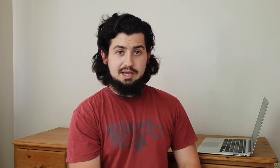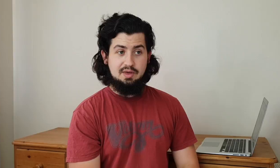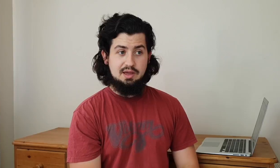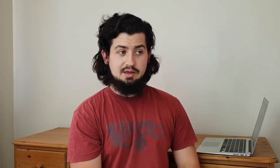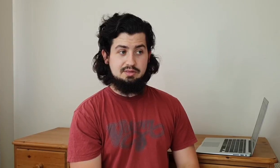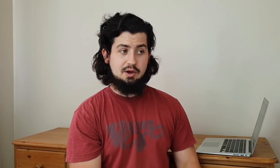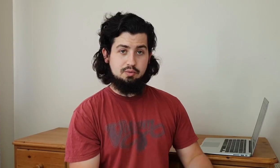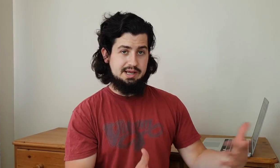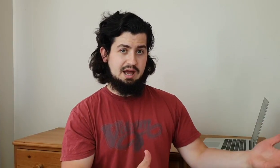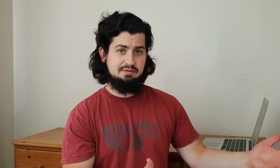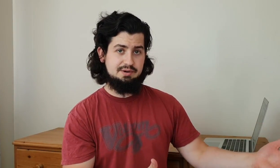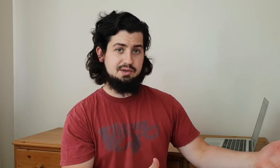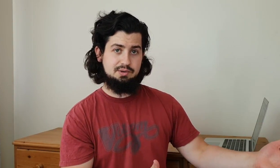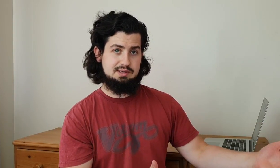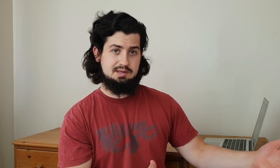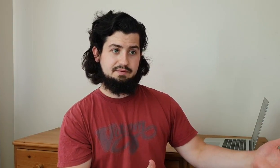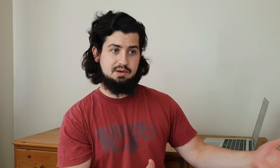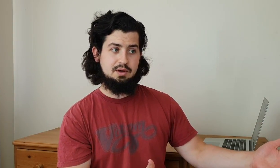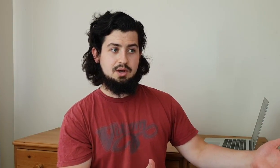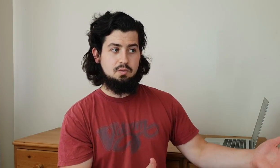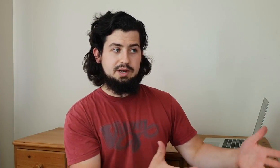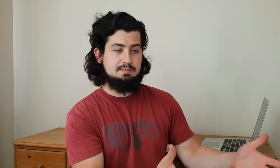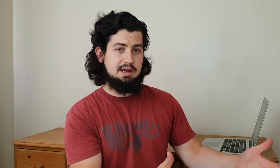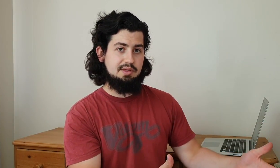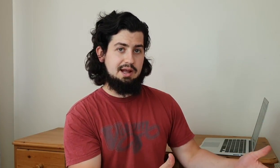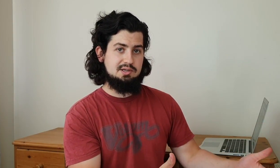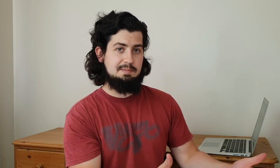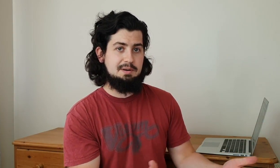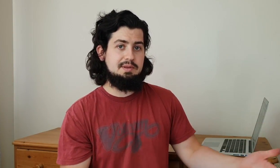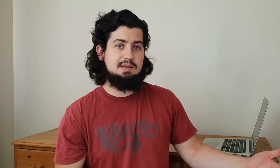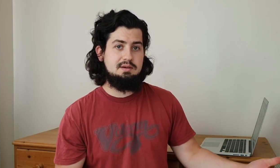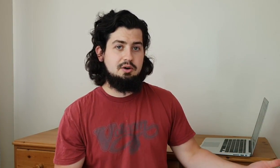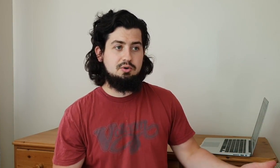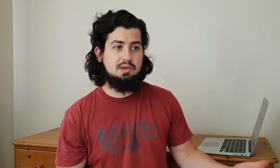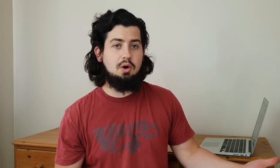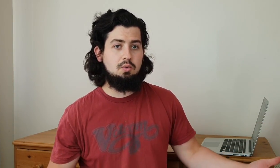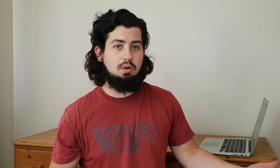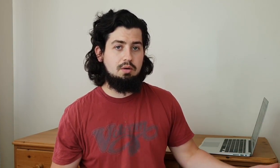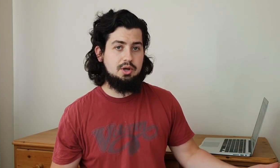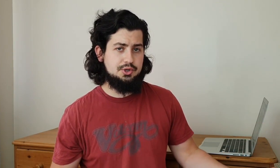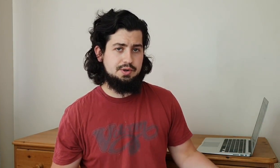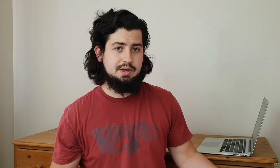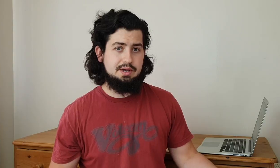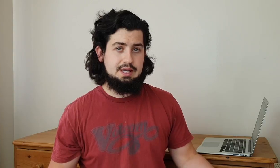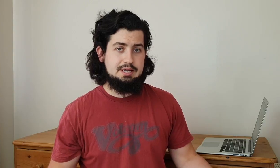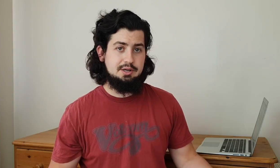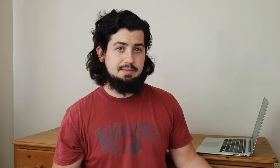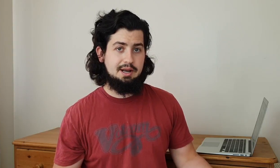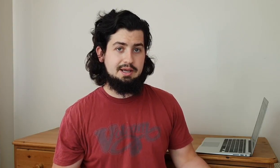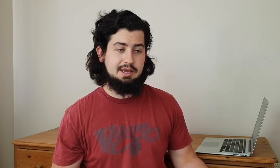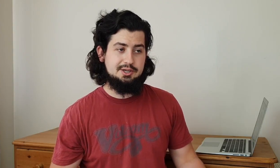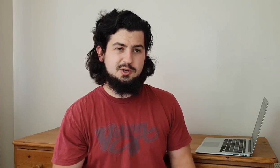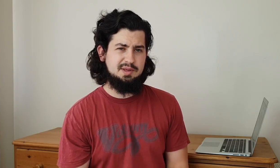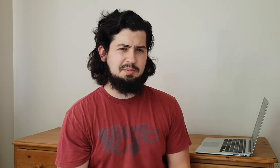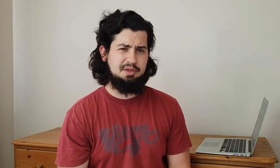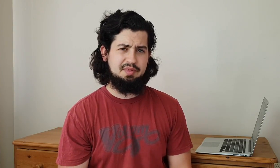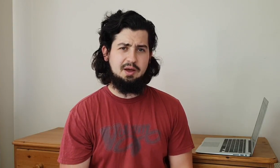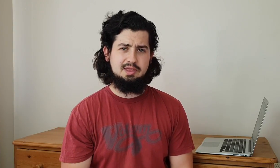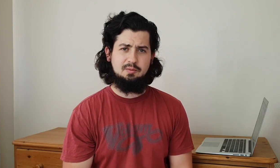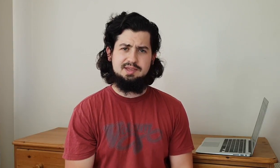like they they already have resources and stuff so we could make that just implemented across the whole country you know i mean like it should be something that that we're